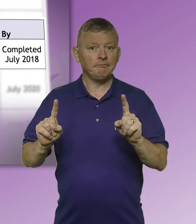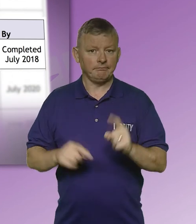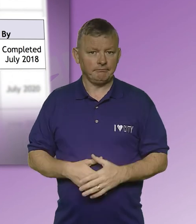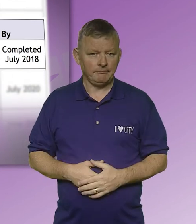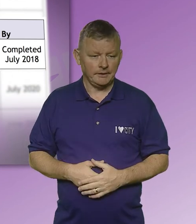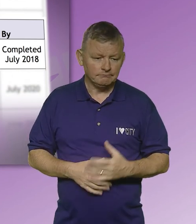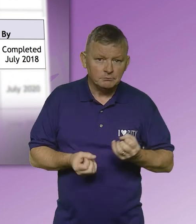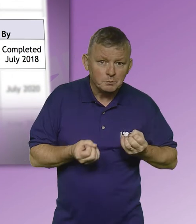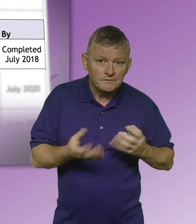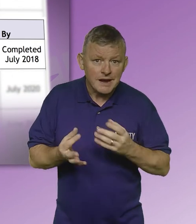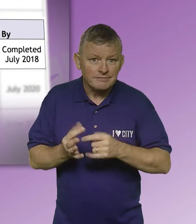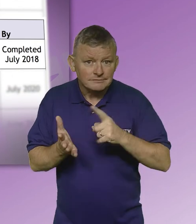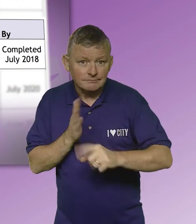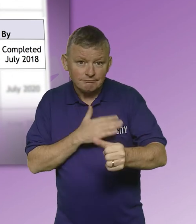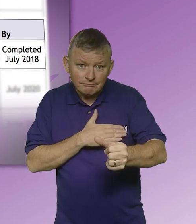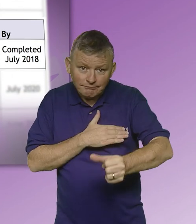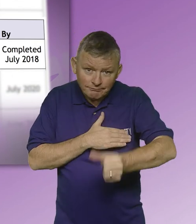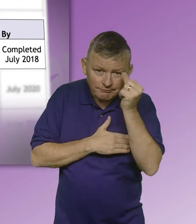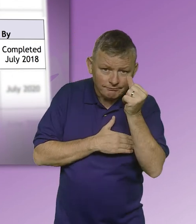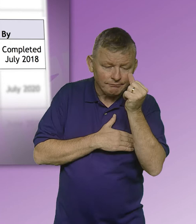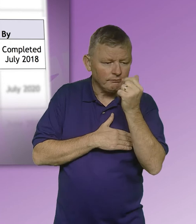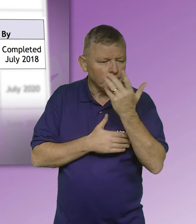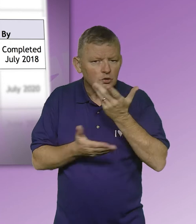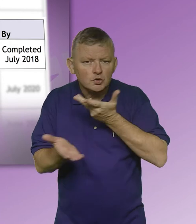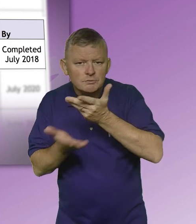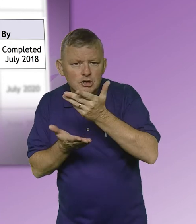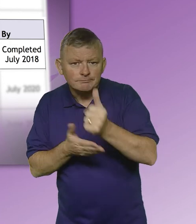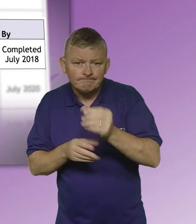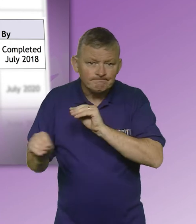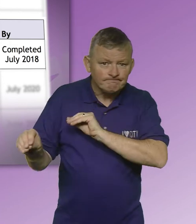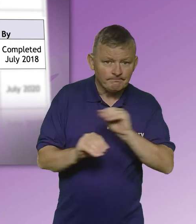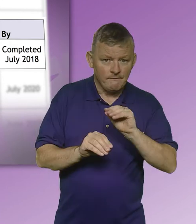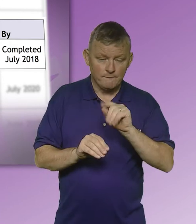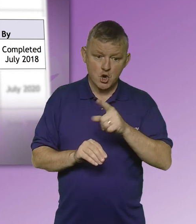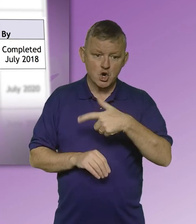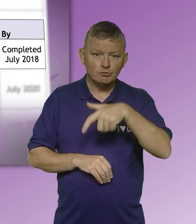November Provide BSL awareness and communication training for the wider student services team.